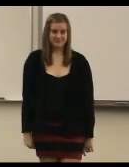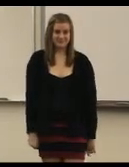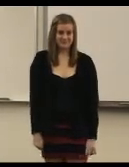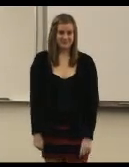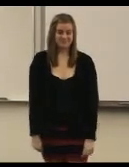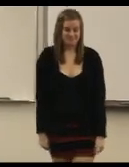building That's my When I you. Afterwards,